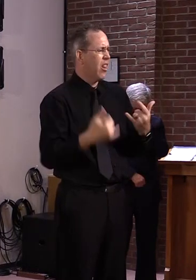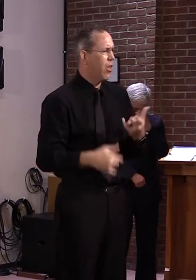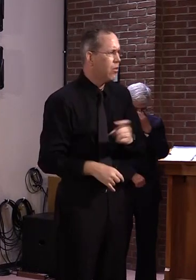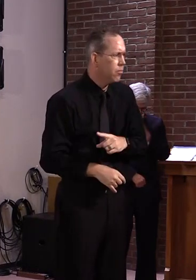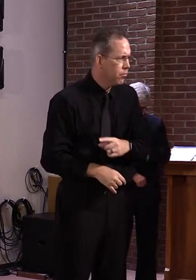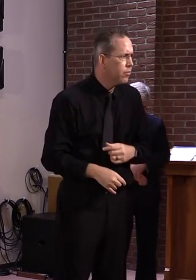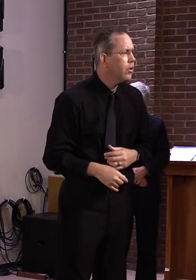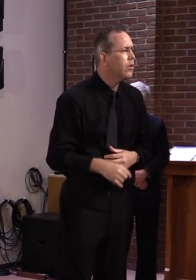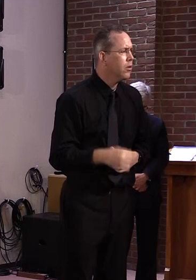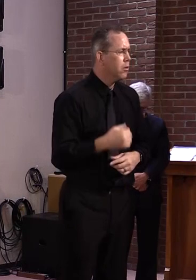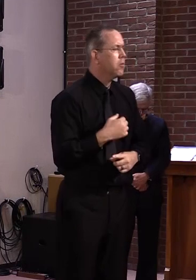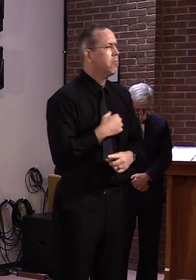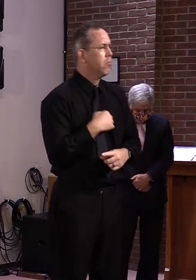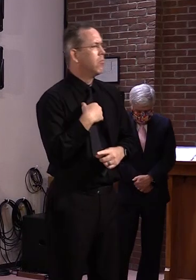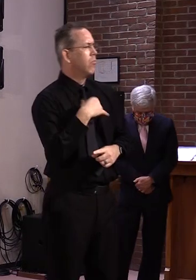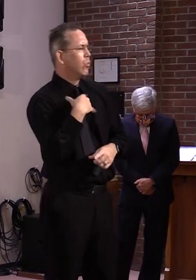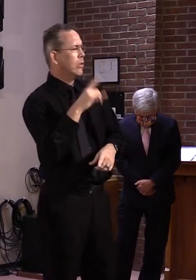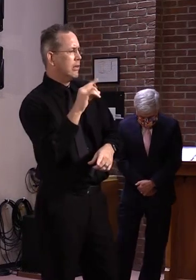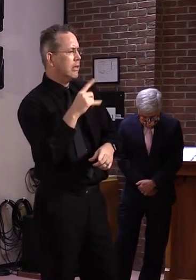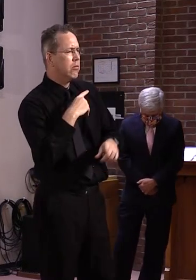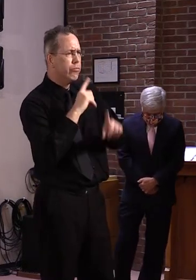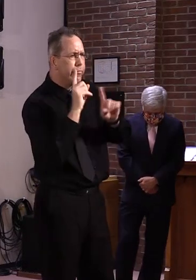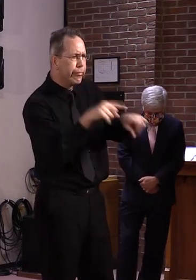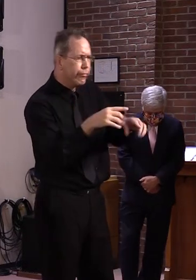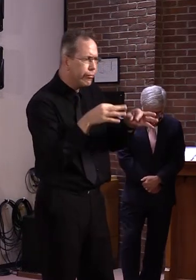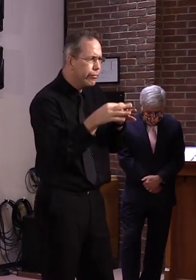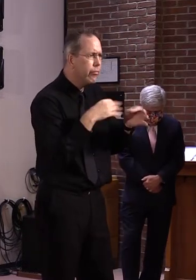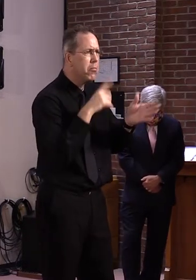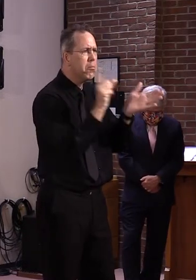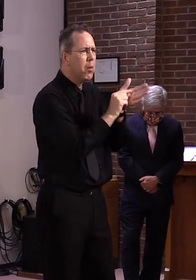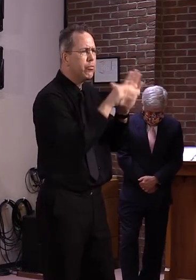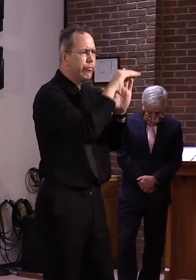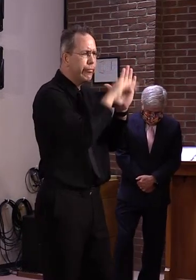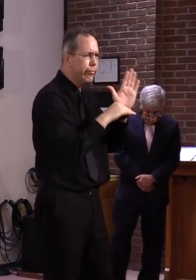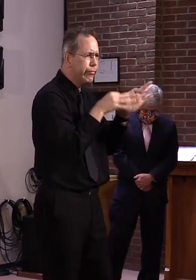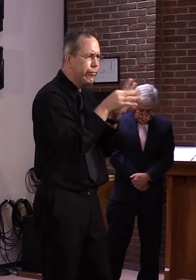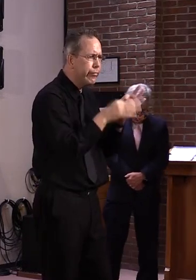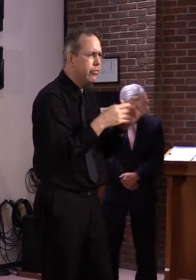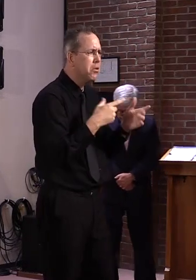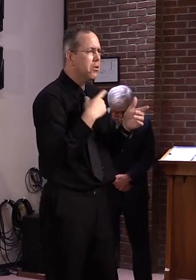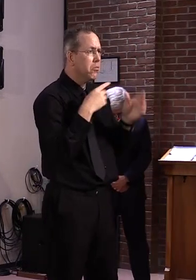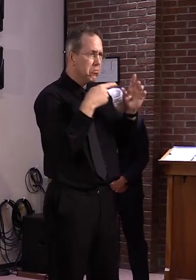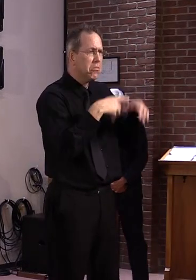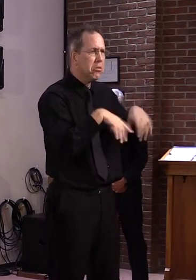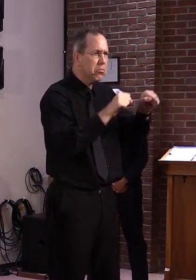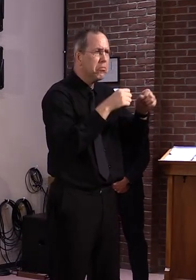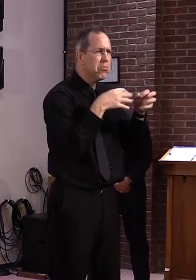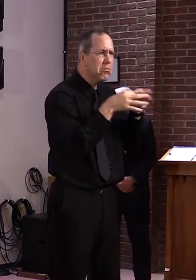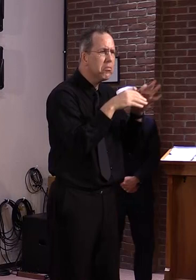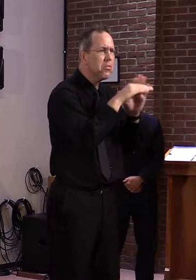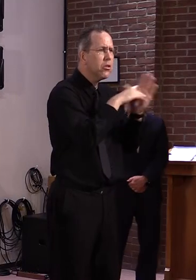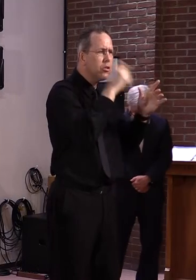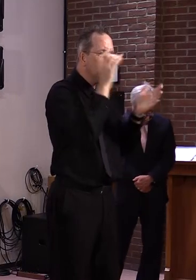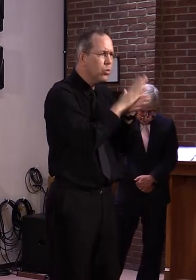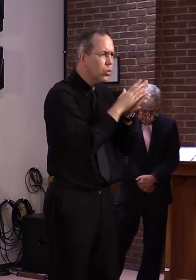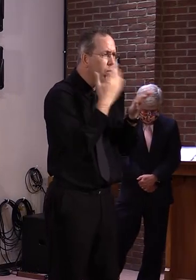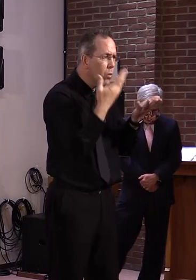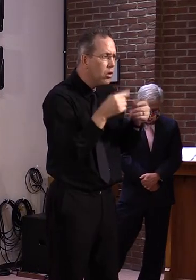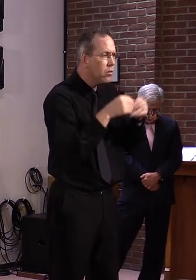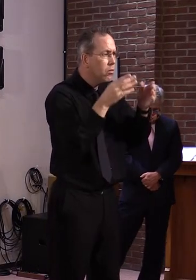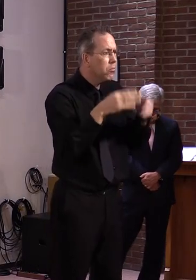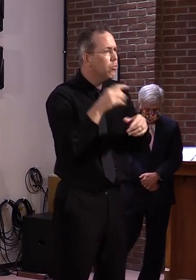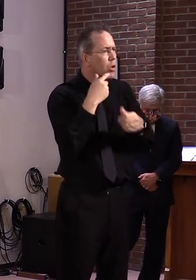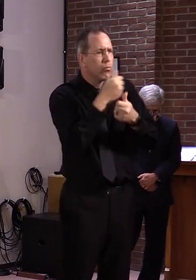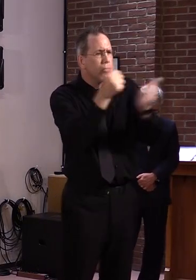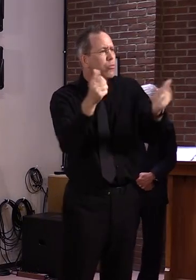school. And districts are allowed to do that. I think it's, you know, it's a voluntary issue. What I've noticed is